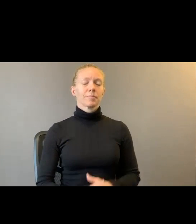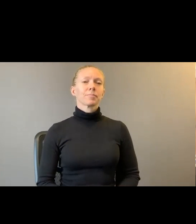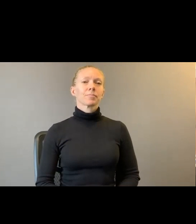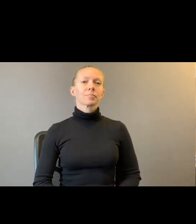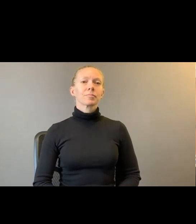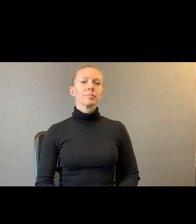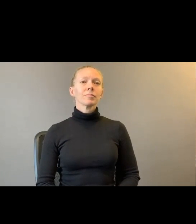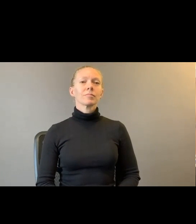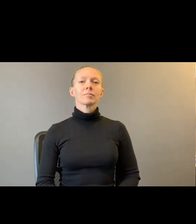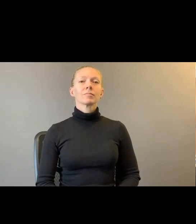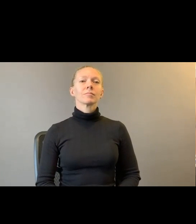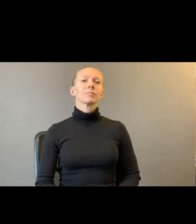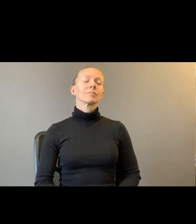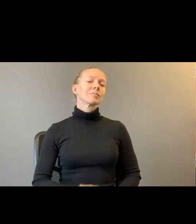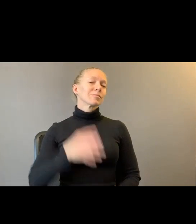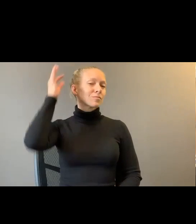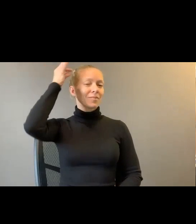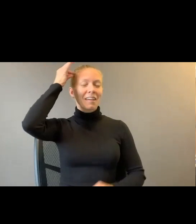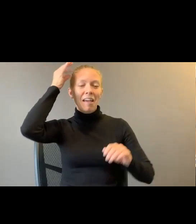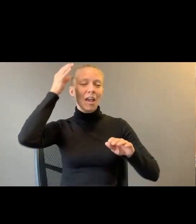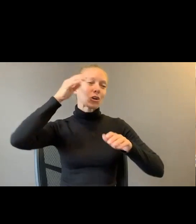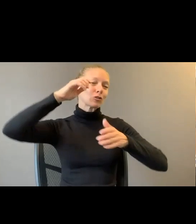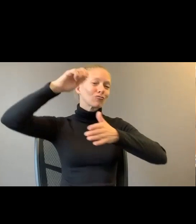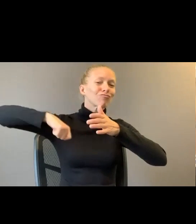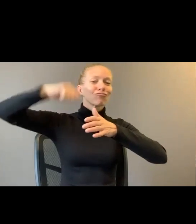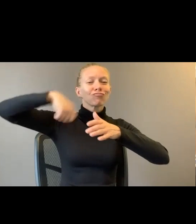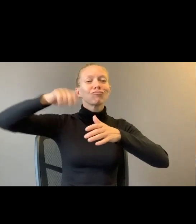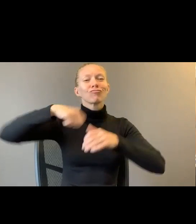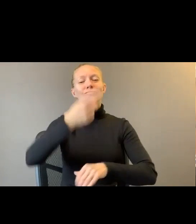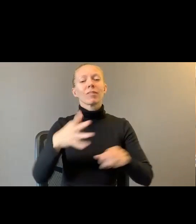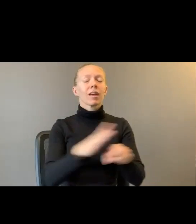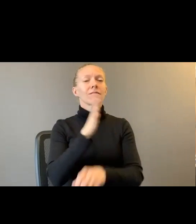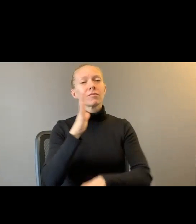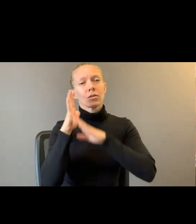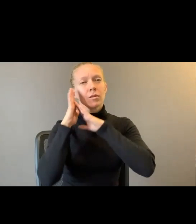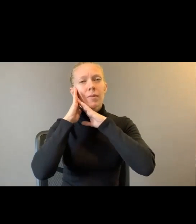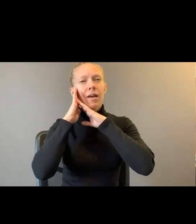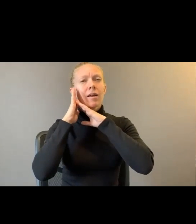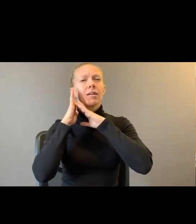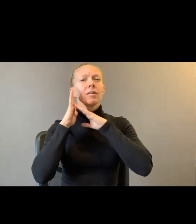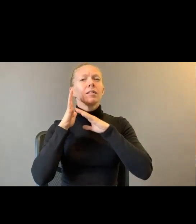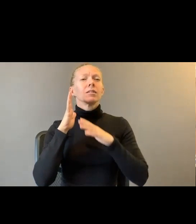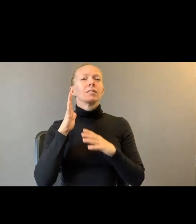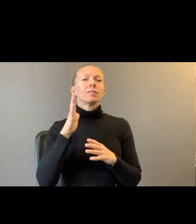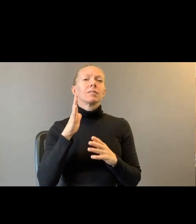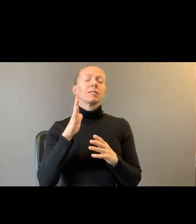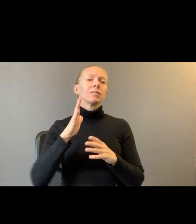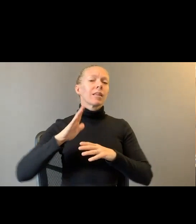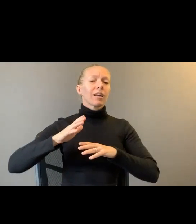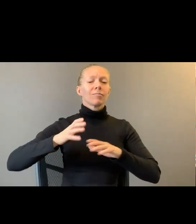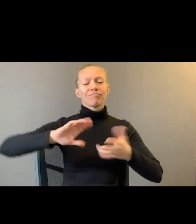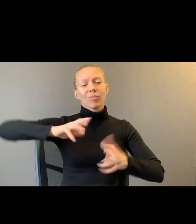Sloppily shorn nappy hairs. A half full bed. Stirring above the seizure of the washing machine.